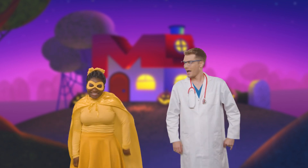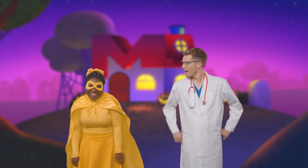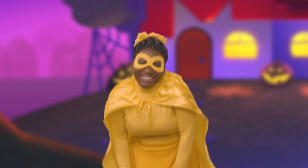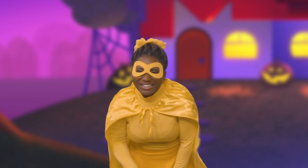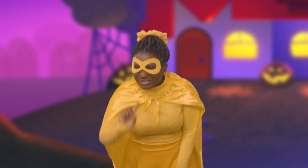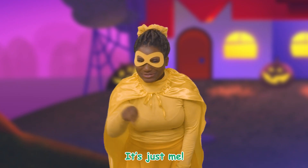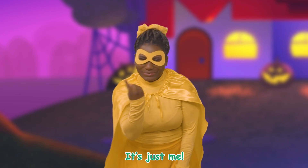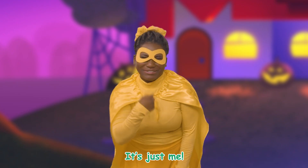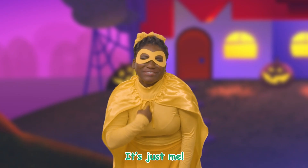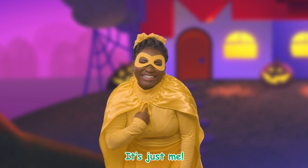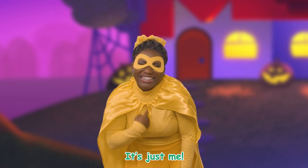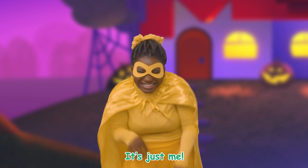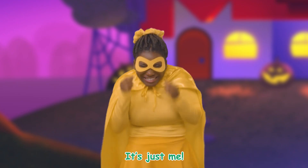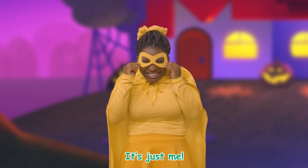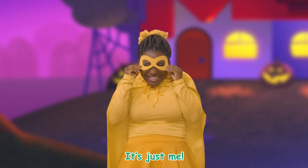It's just me!